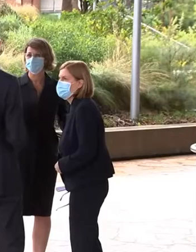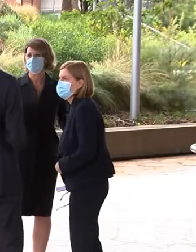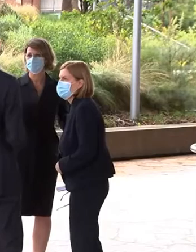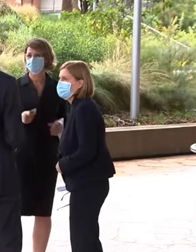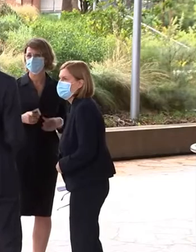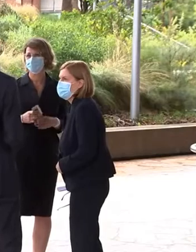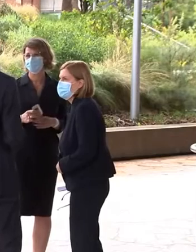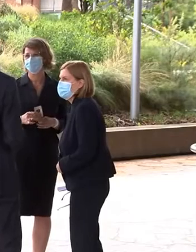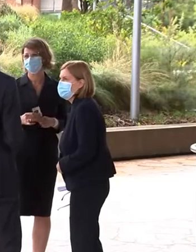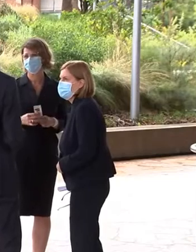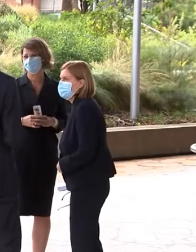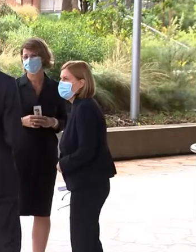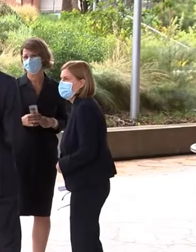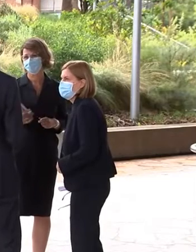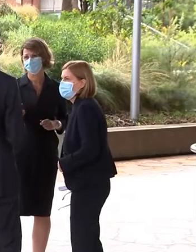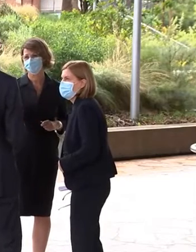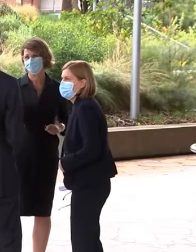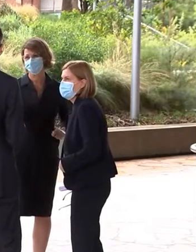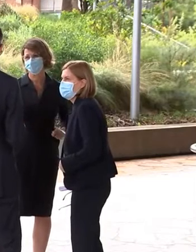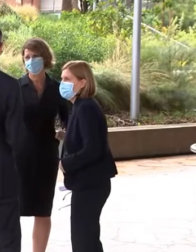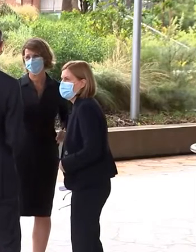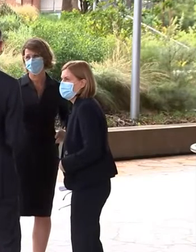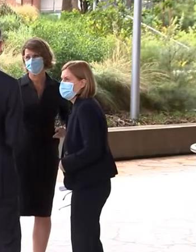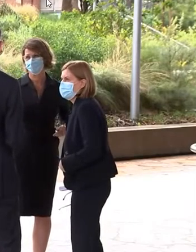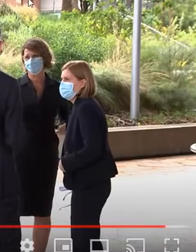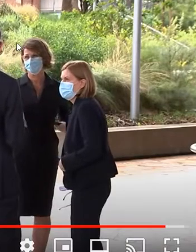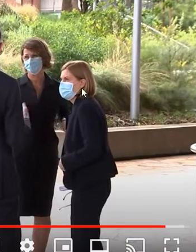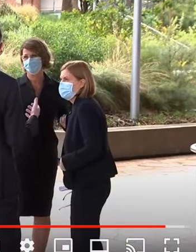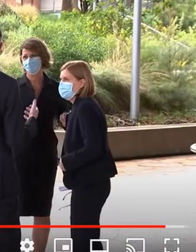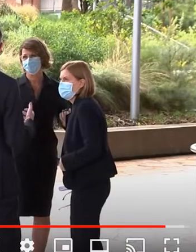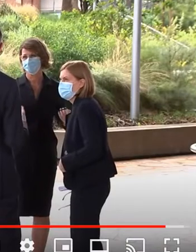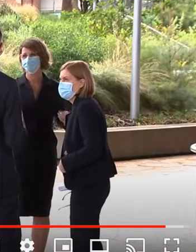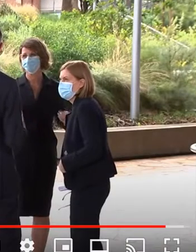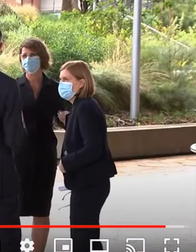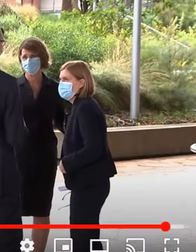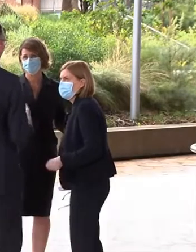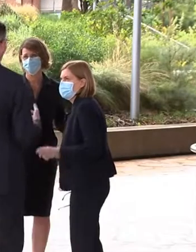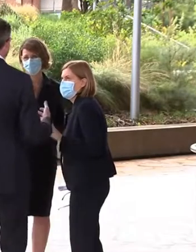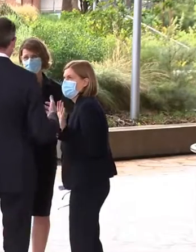Hello. Hello. We will grab the cheese now. Hello. Thank you. Hello. Hello. Hello. Thank